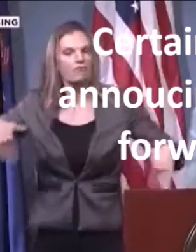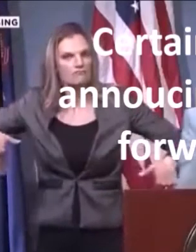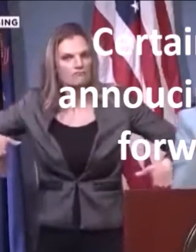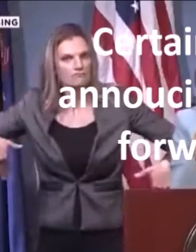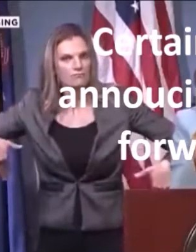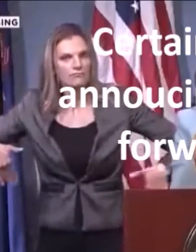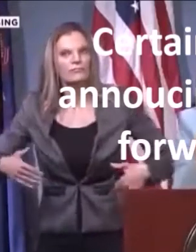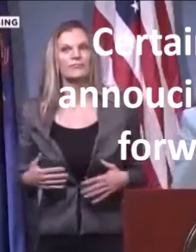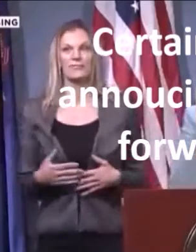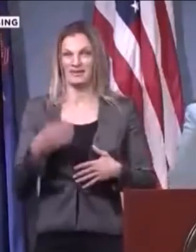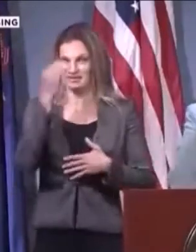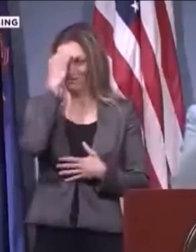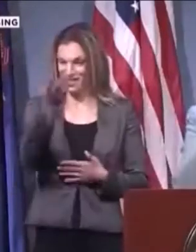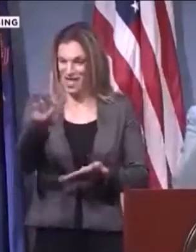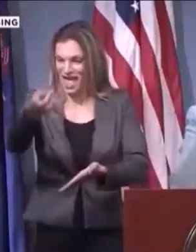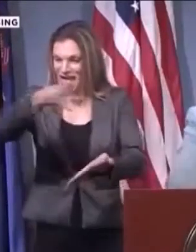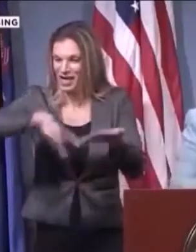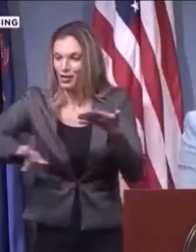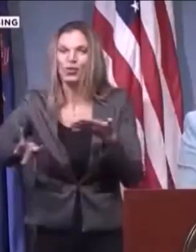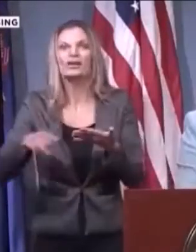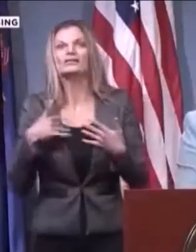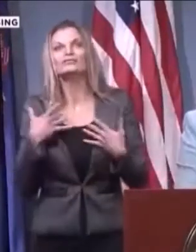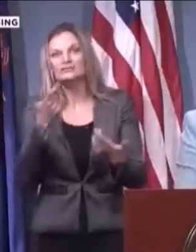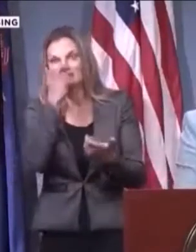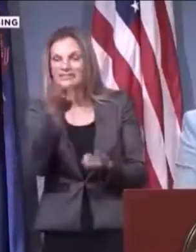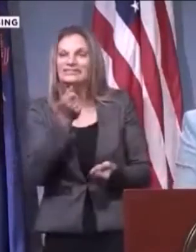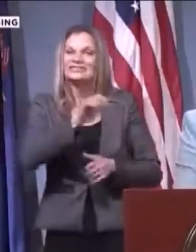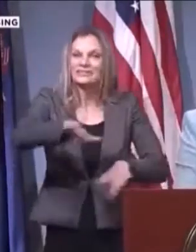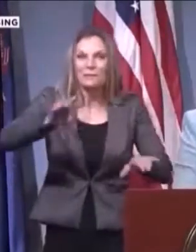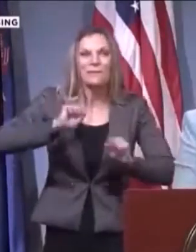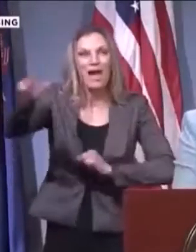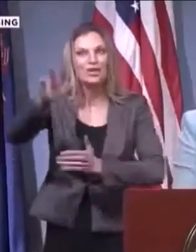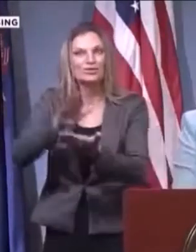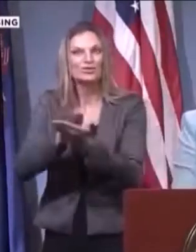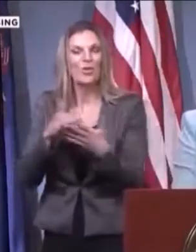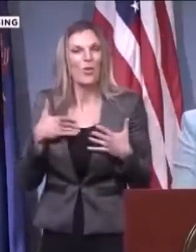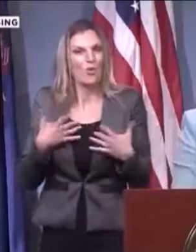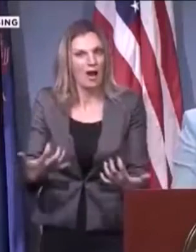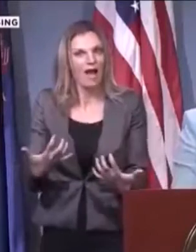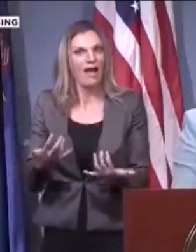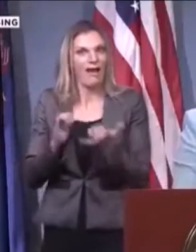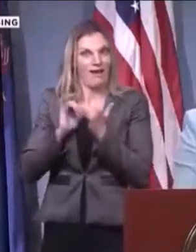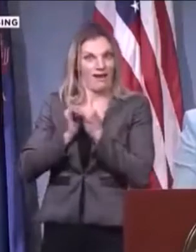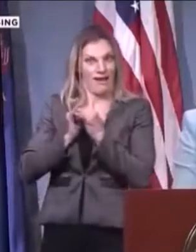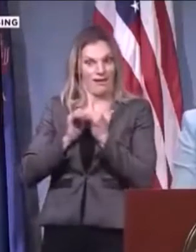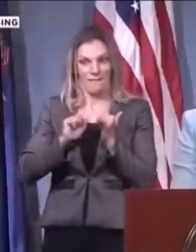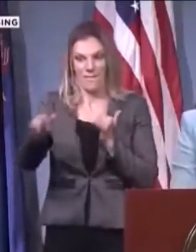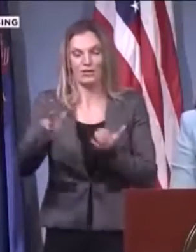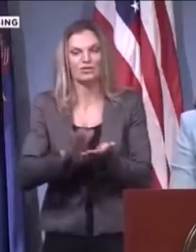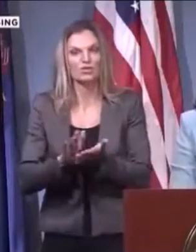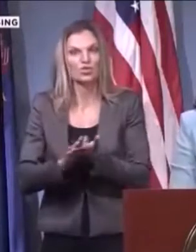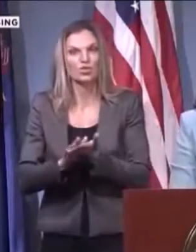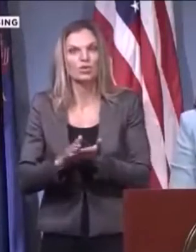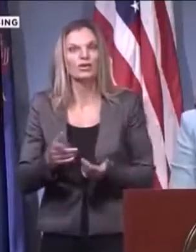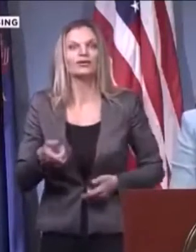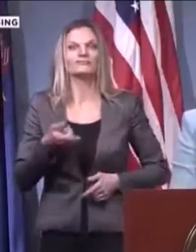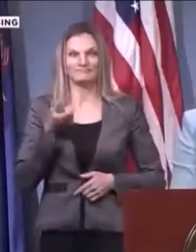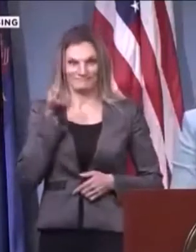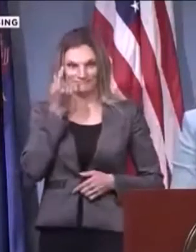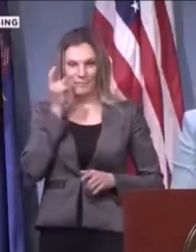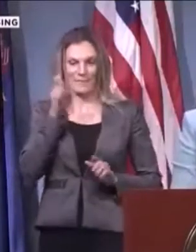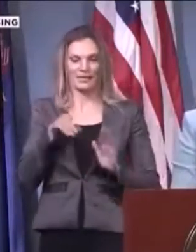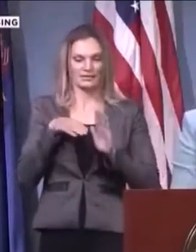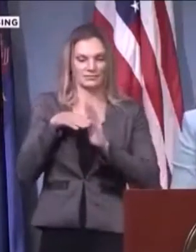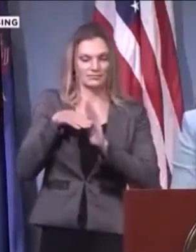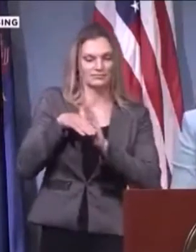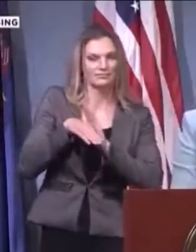eight weeks from now, where we can get our kids back into in-person education, this trend can't continue. And that's